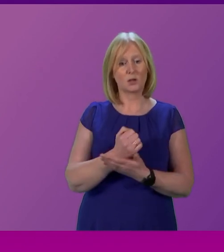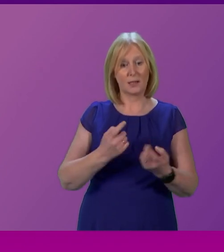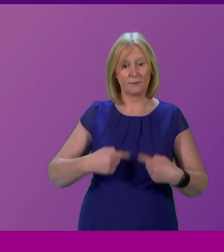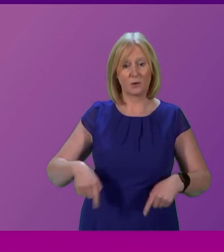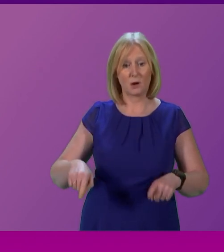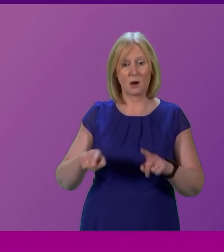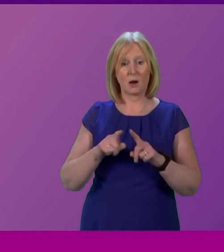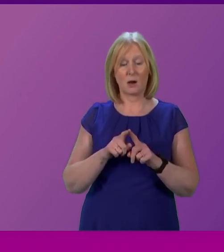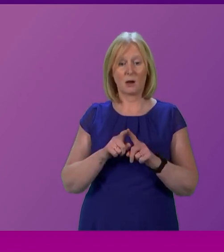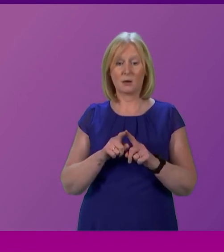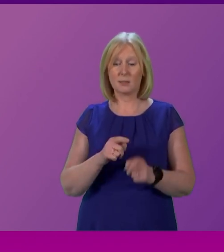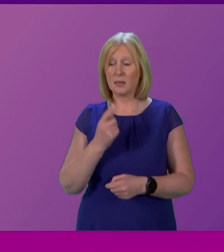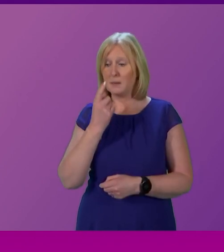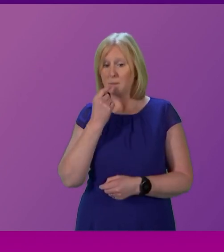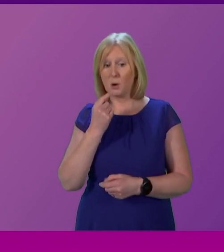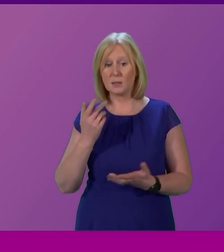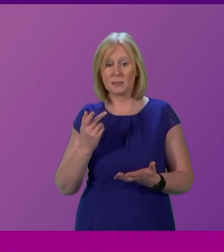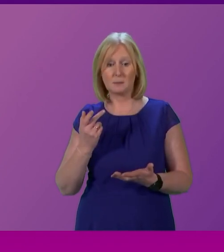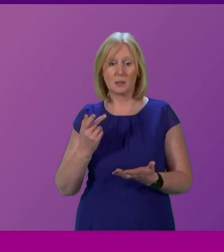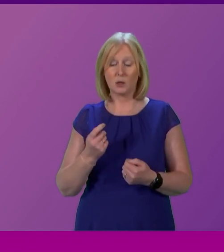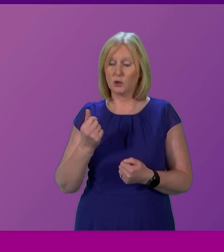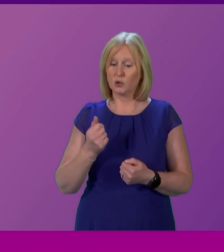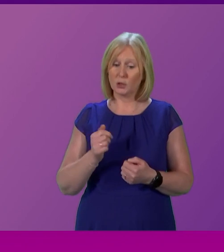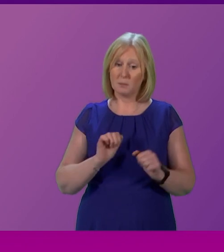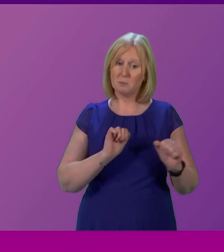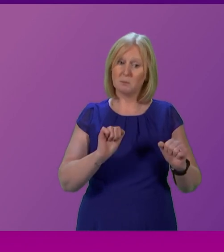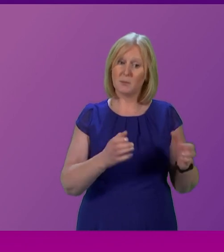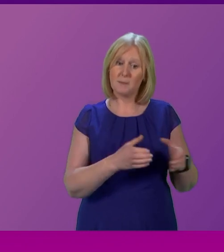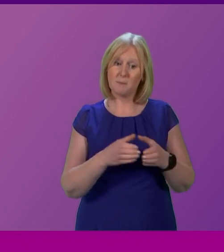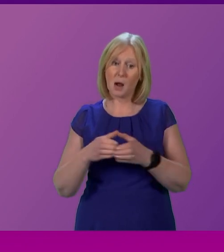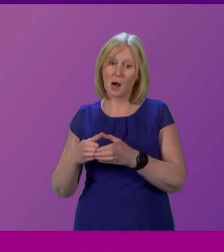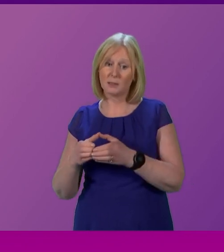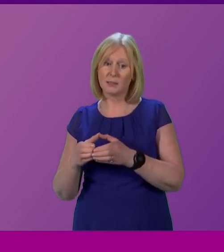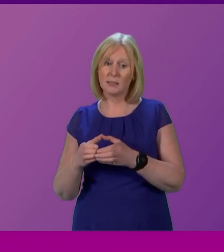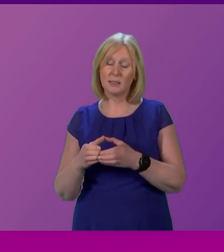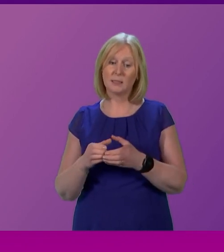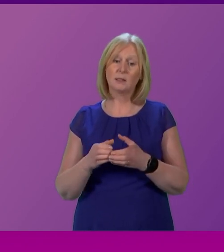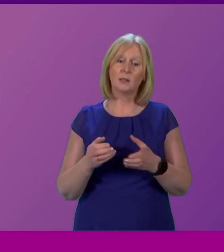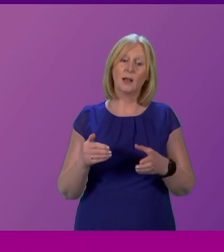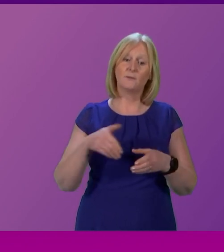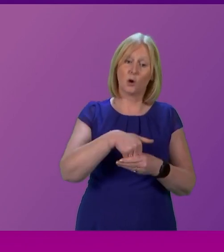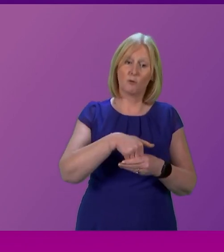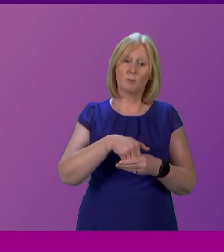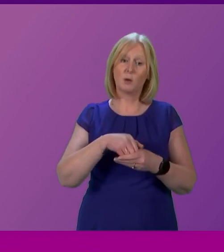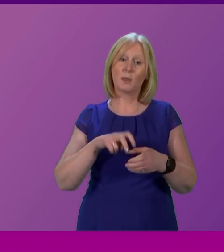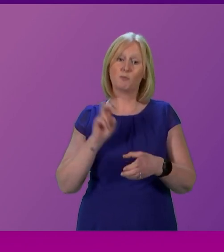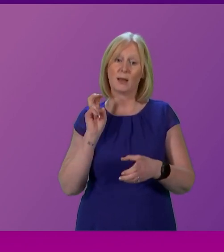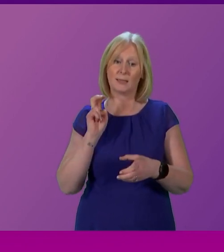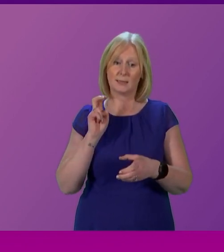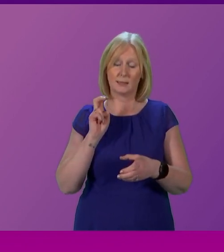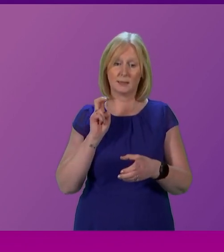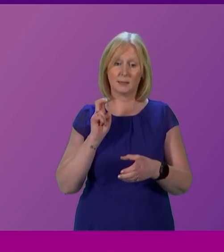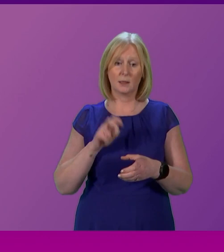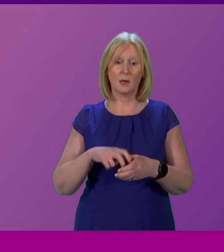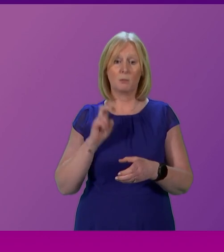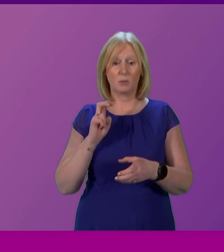may be in part due to the investment that certain parties here made actually in the Brexit campaign. Brexit was won by people who